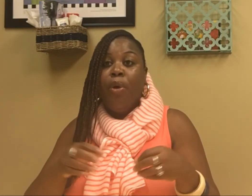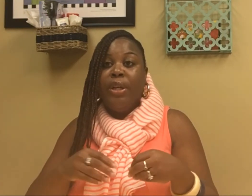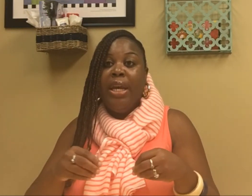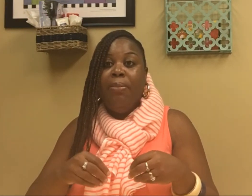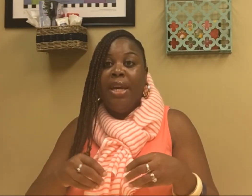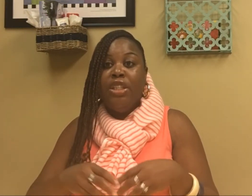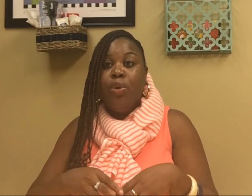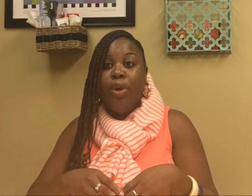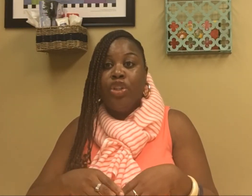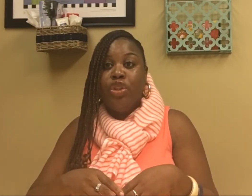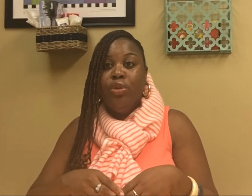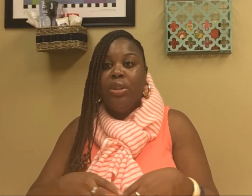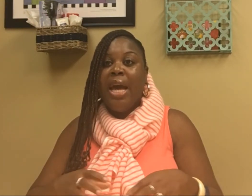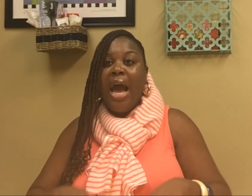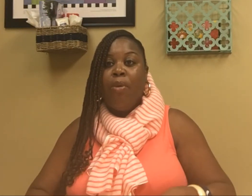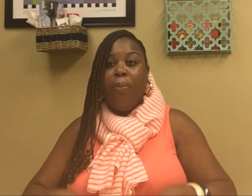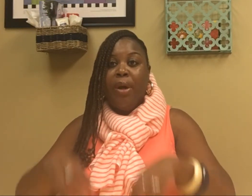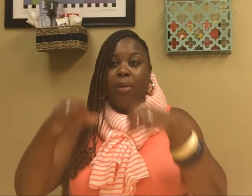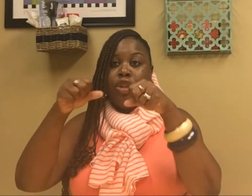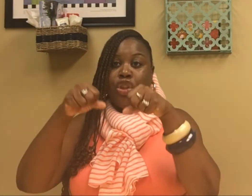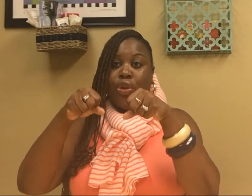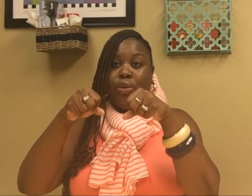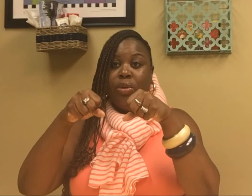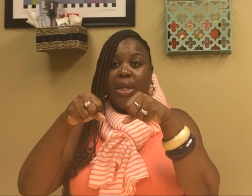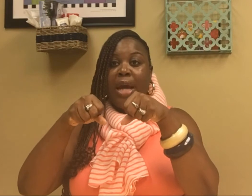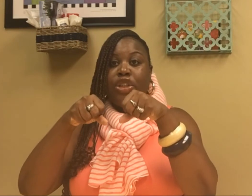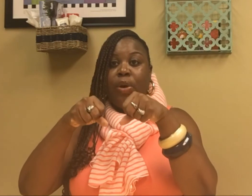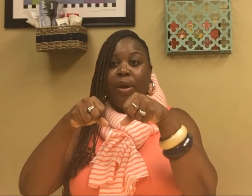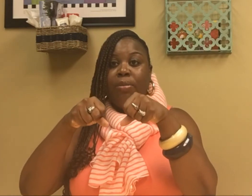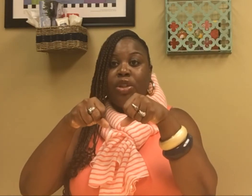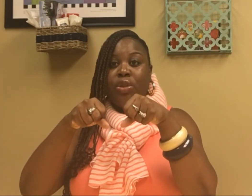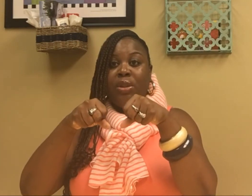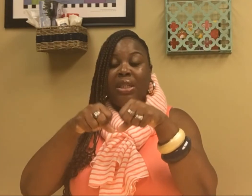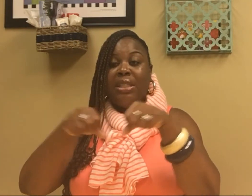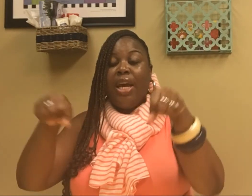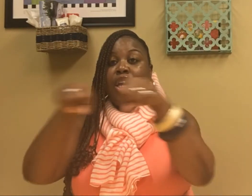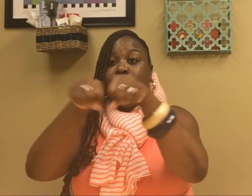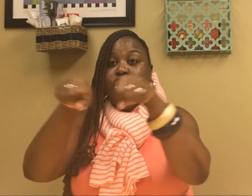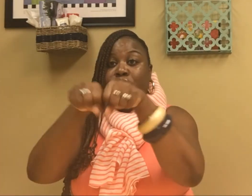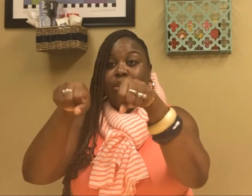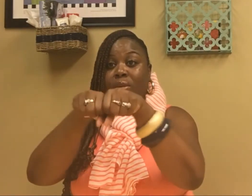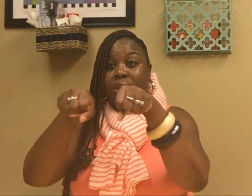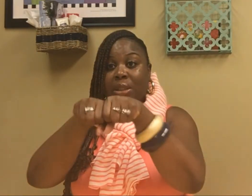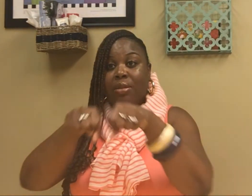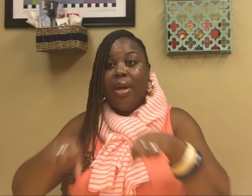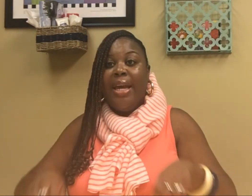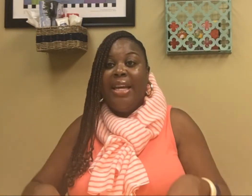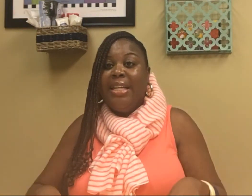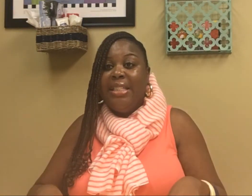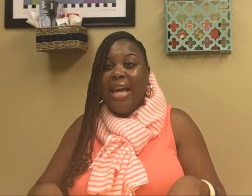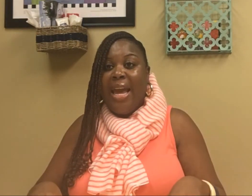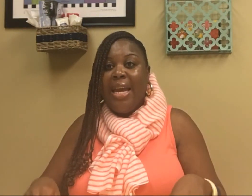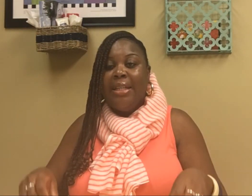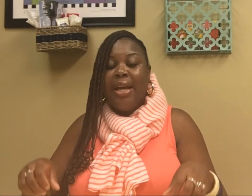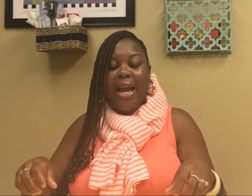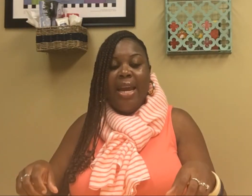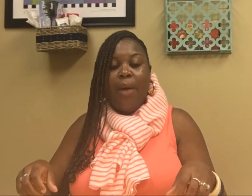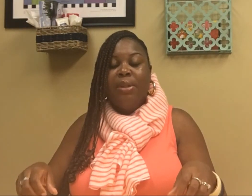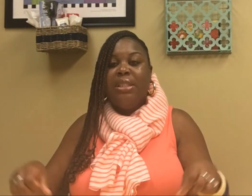point that he began to wear shoes, I would pick up the shoes, show him the shoes and say, shoes, get his hand. And I would